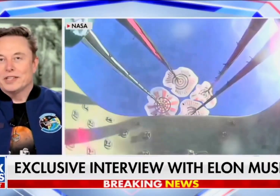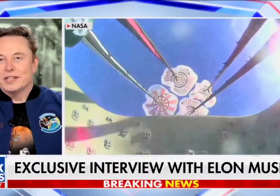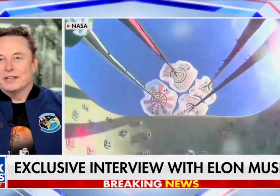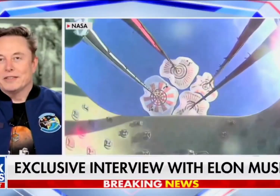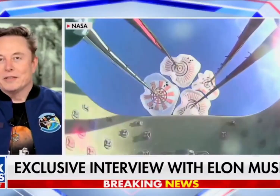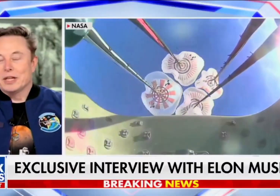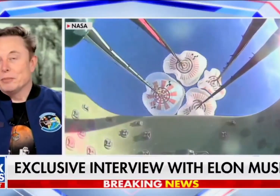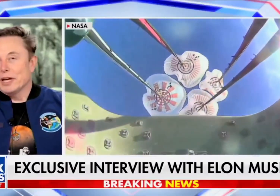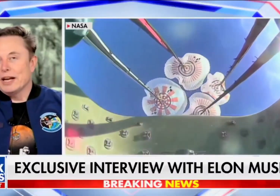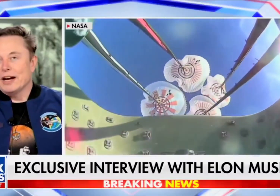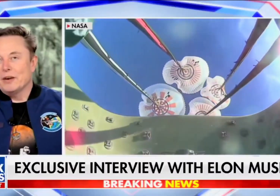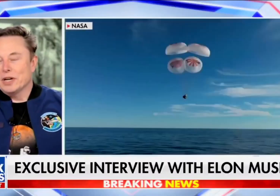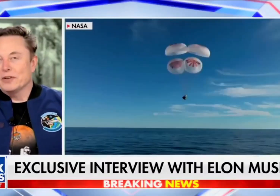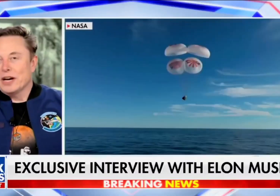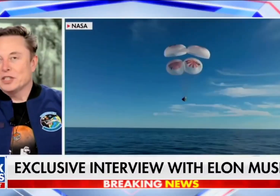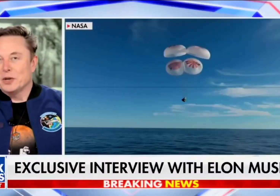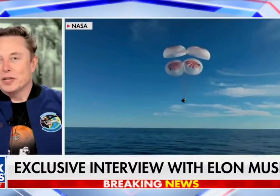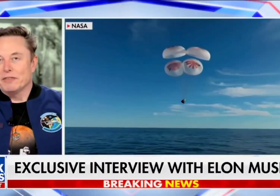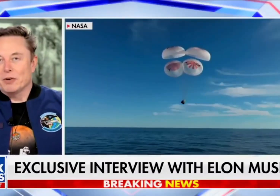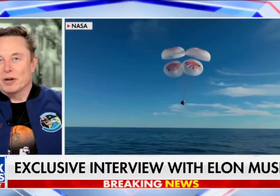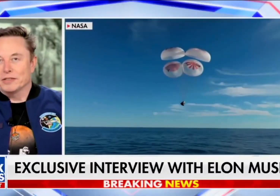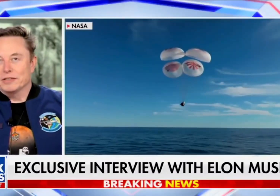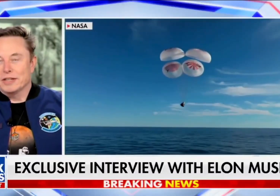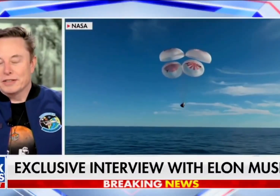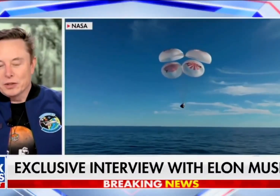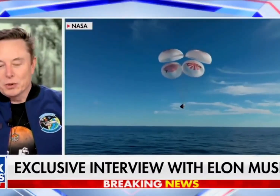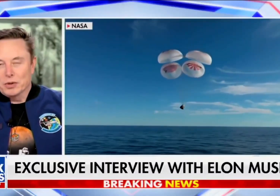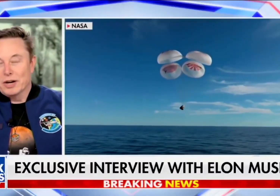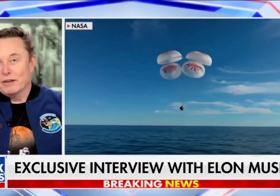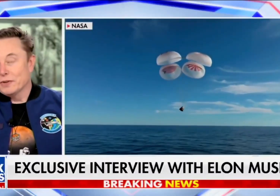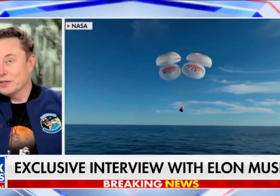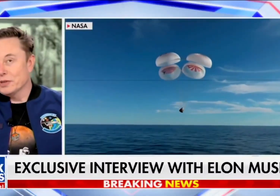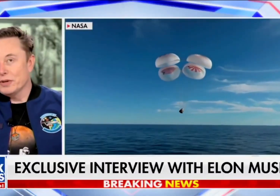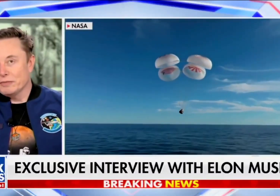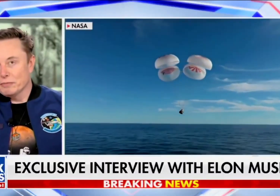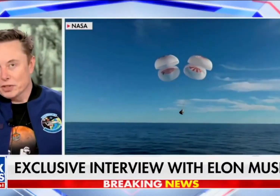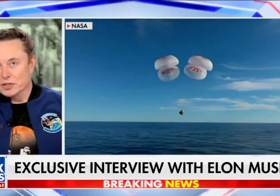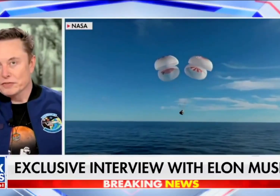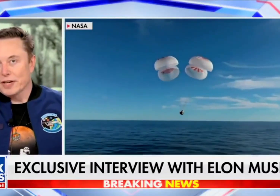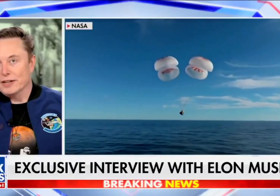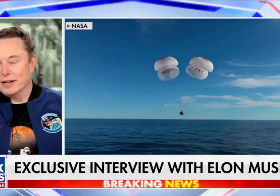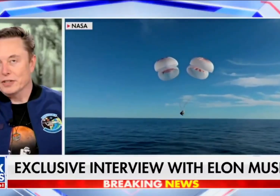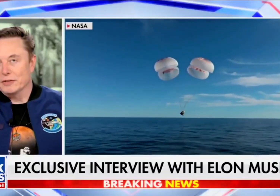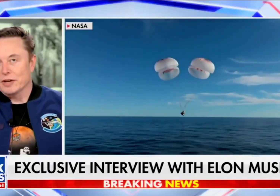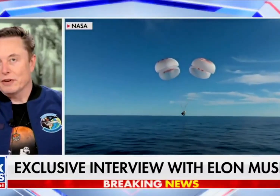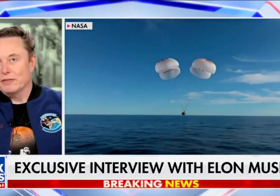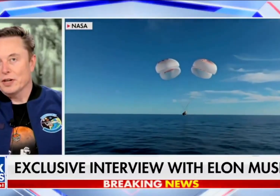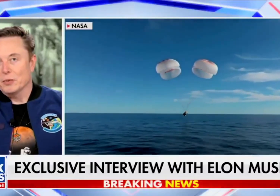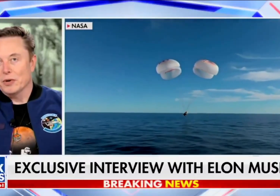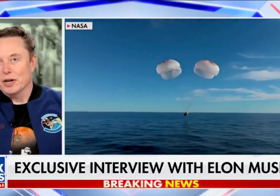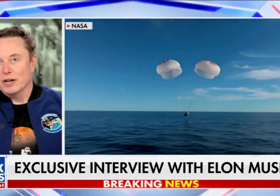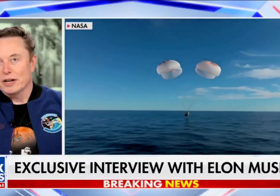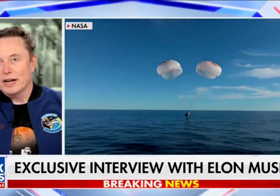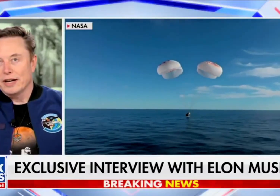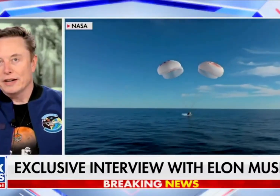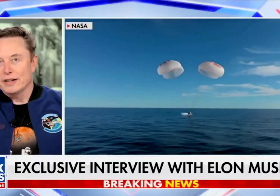But in the beginning, we didn't actually know anything about rockets. So our first three missions failed, actually, of our Falcon 1 rocket. And